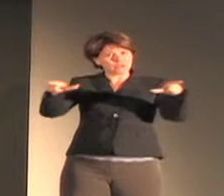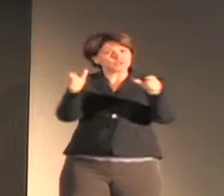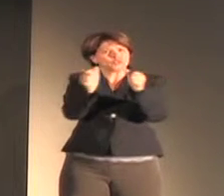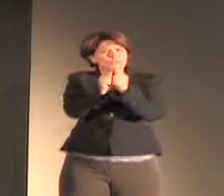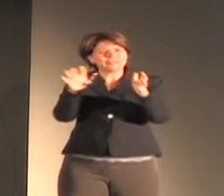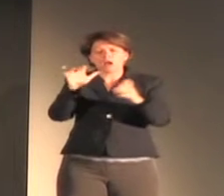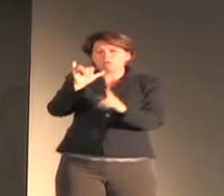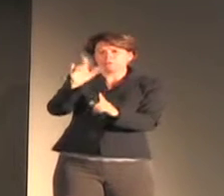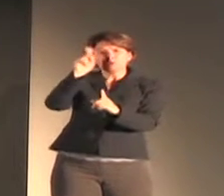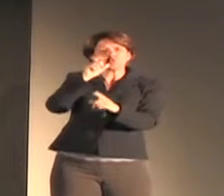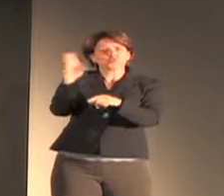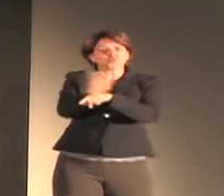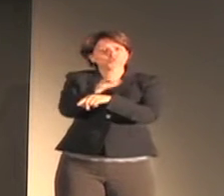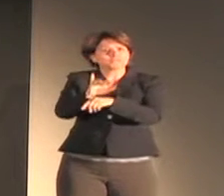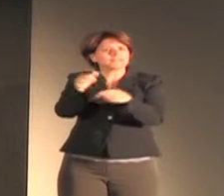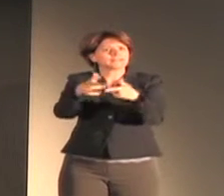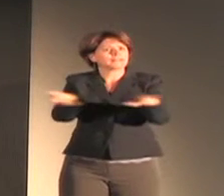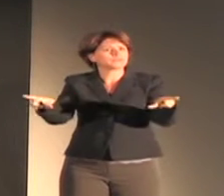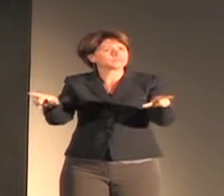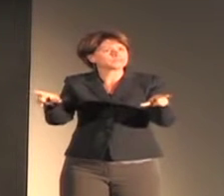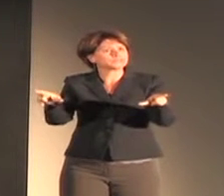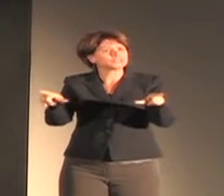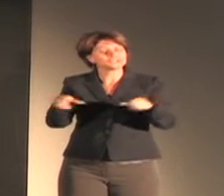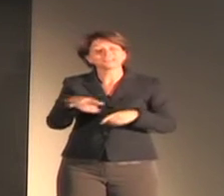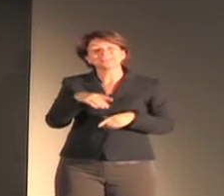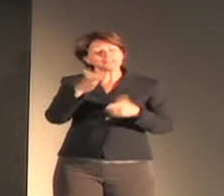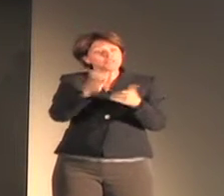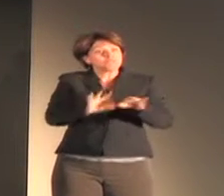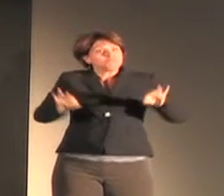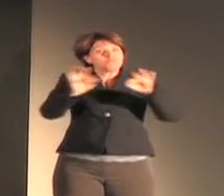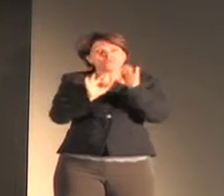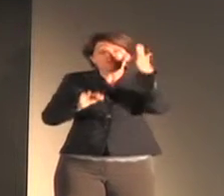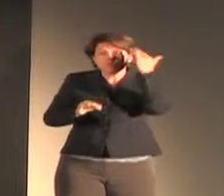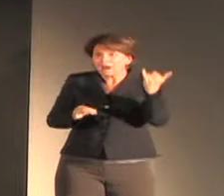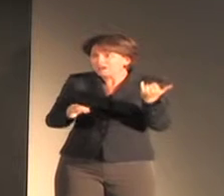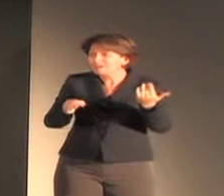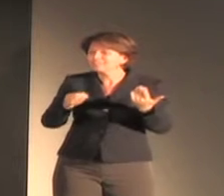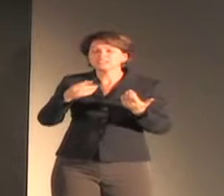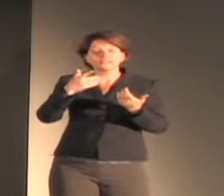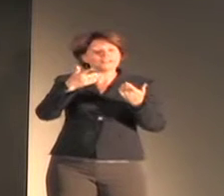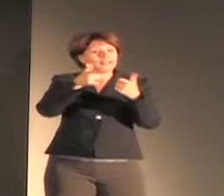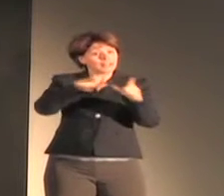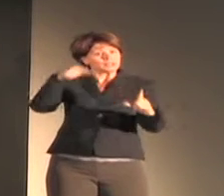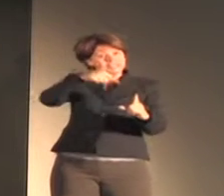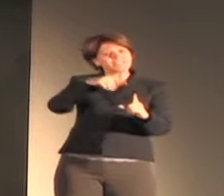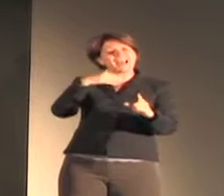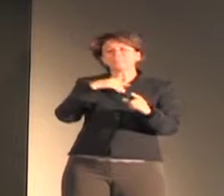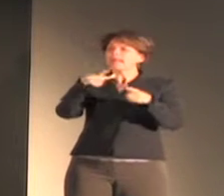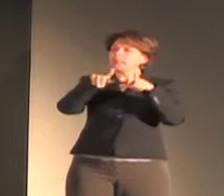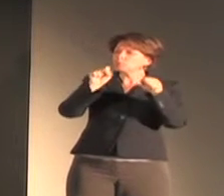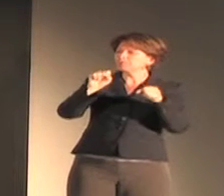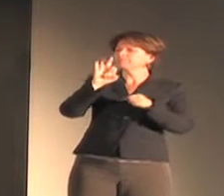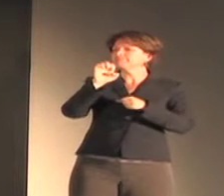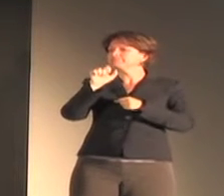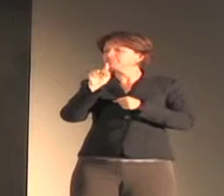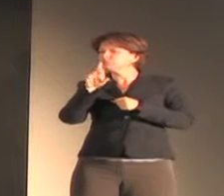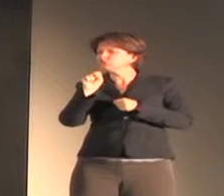significant, not only for their linguistic features, but also because they are the primary means by which their